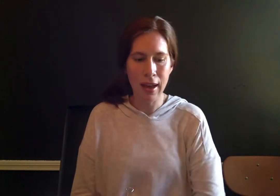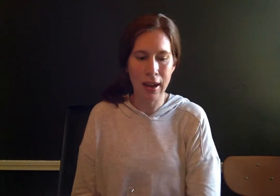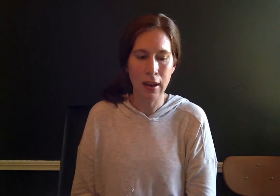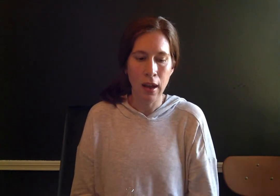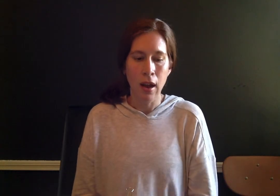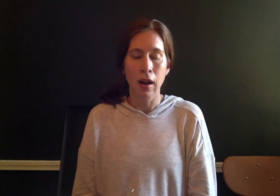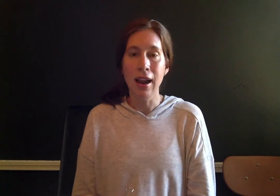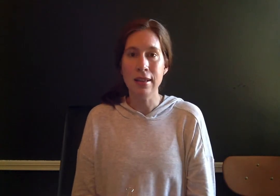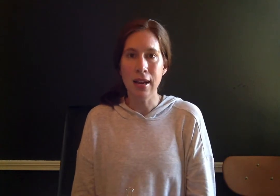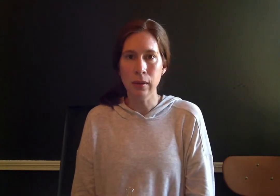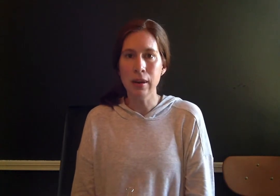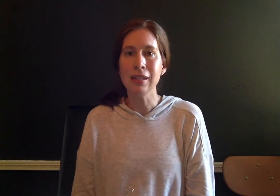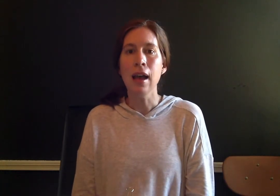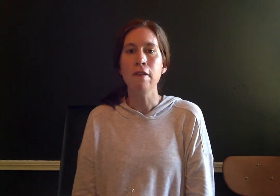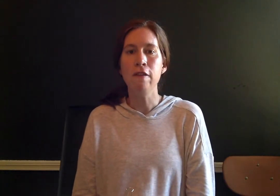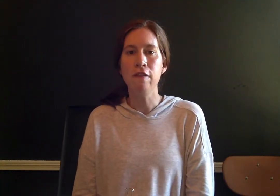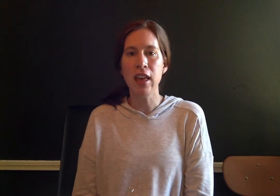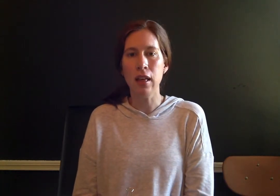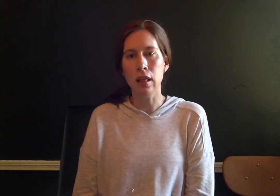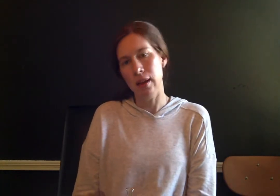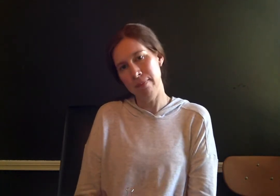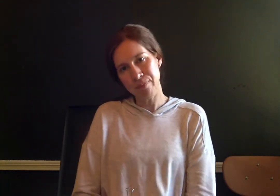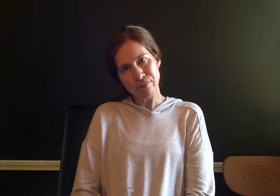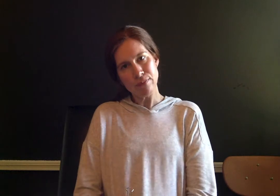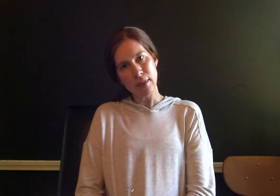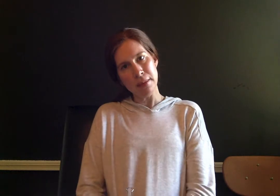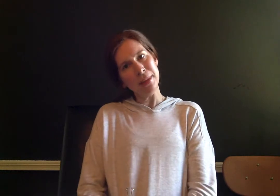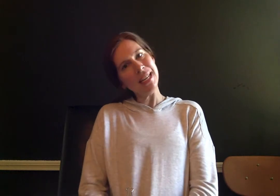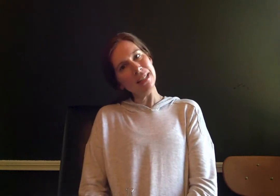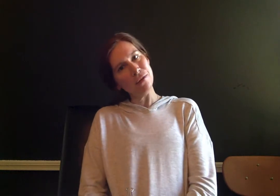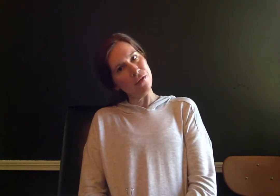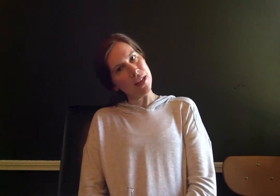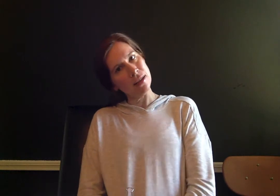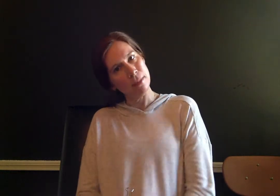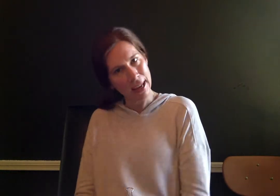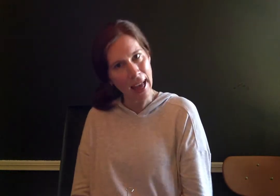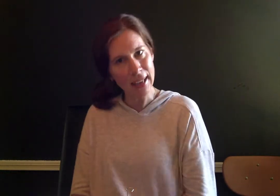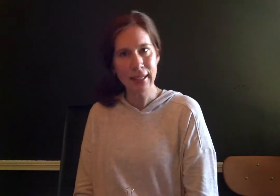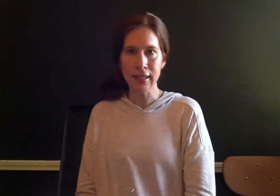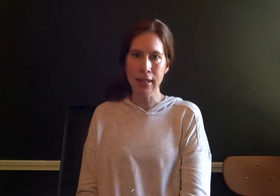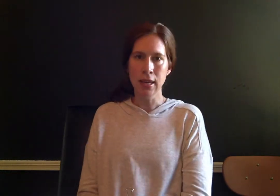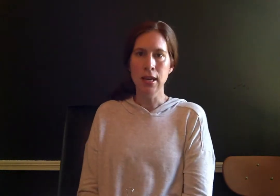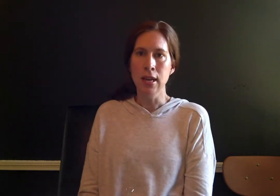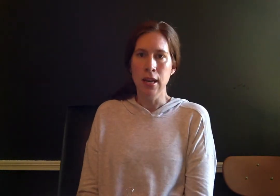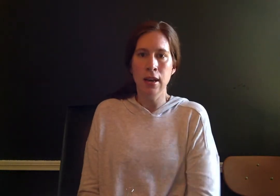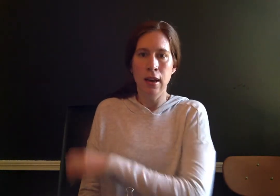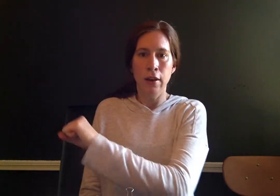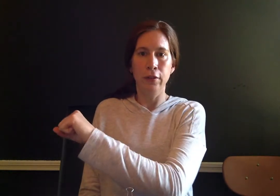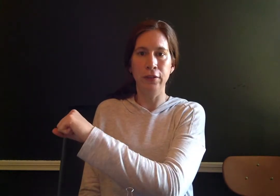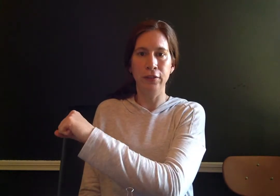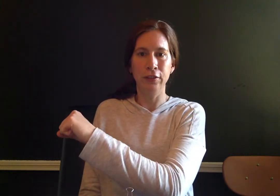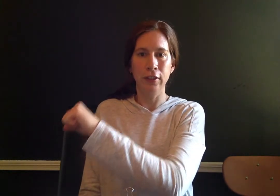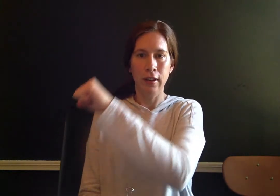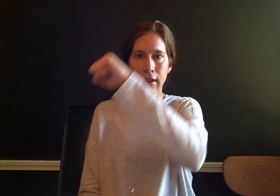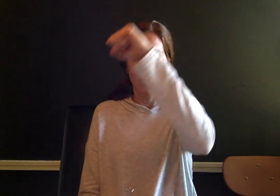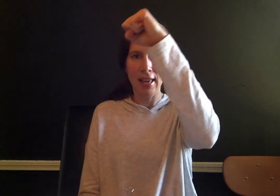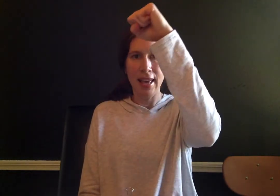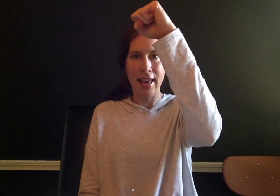All right. The next word is fill. Please fill my glass. F F F I